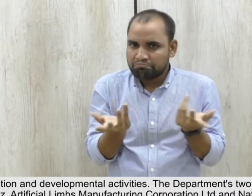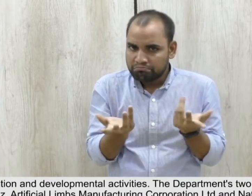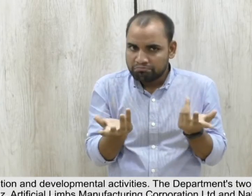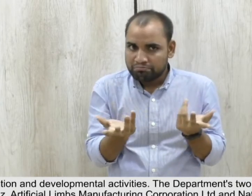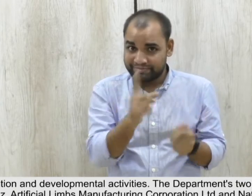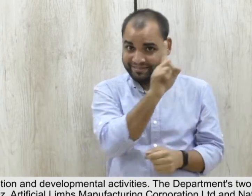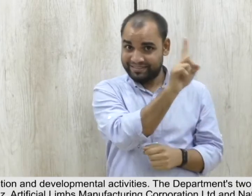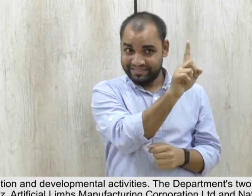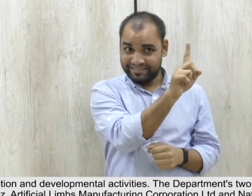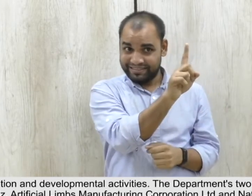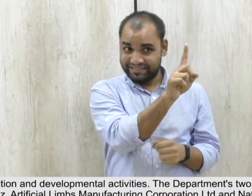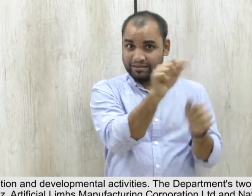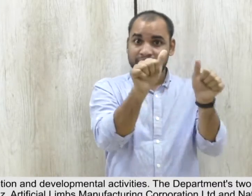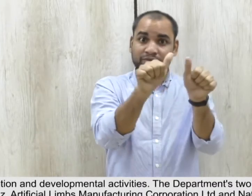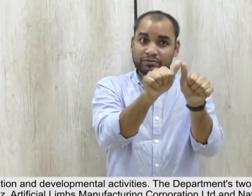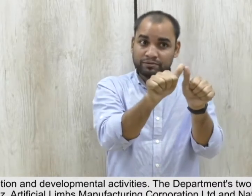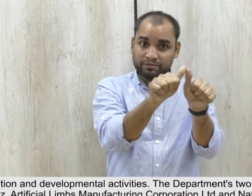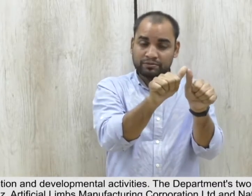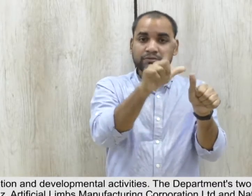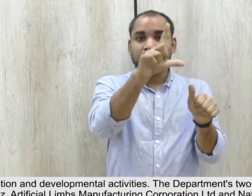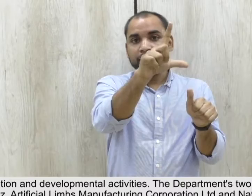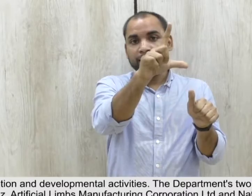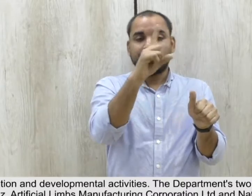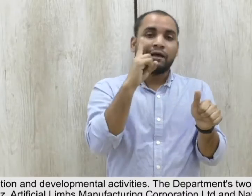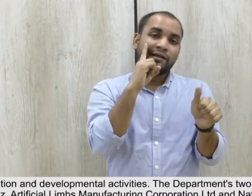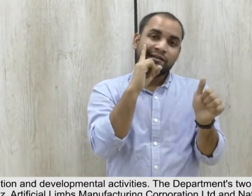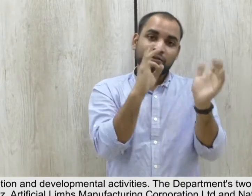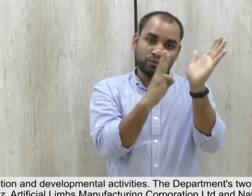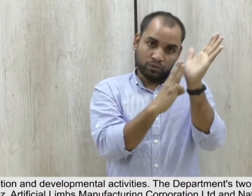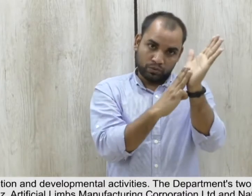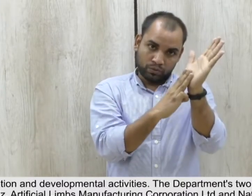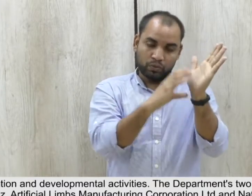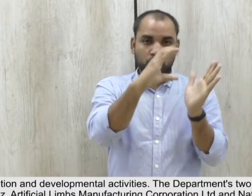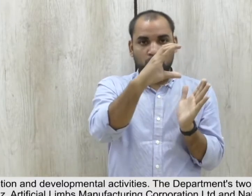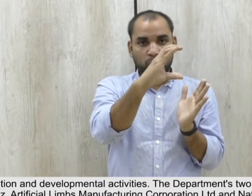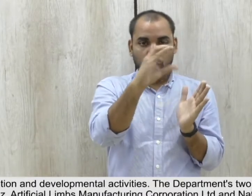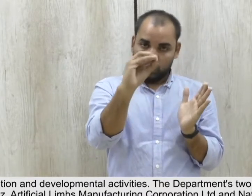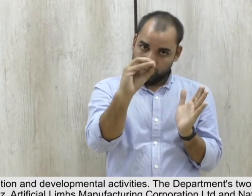Artificial Limbs Manufacturing Corporation Limited